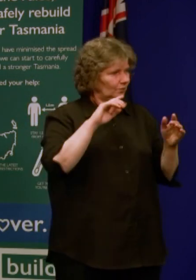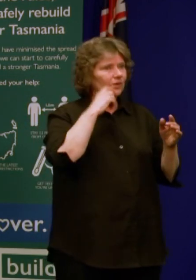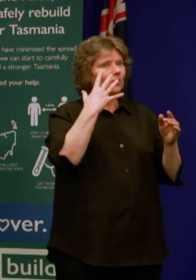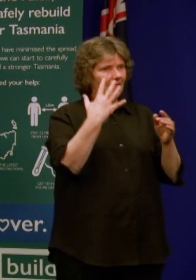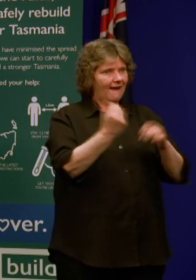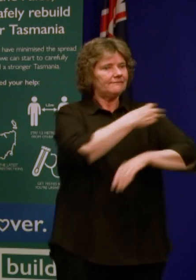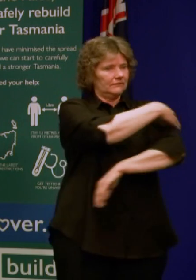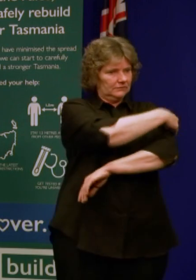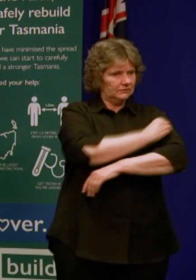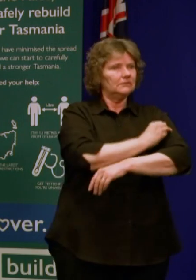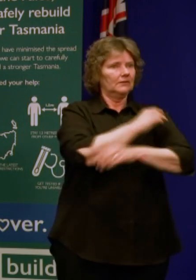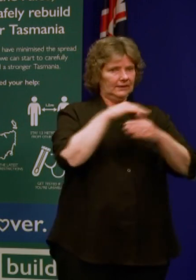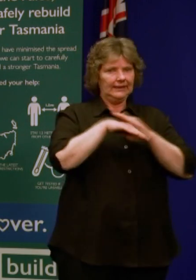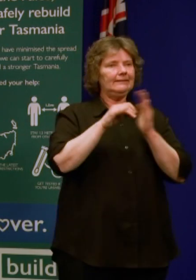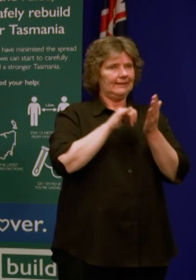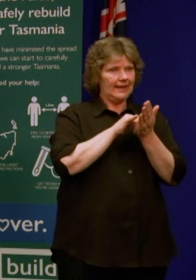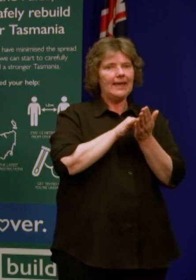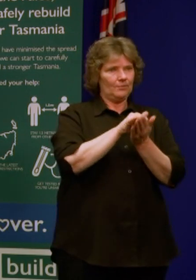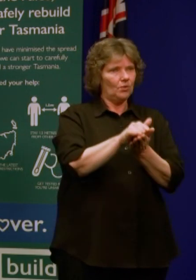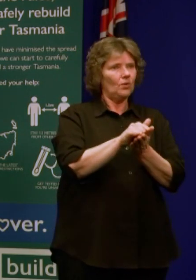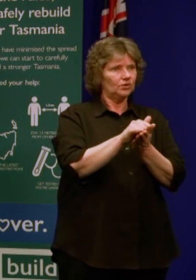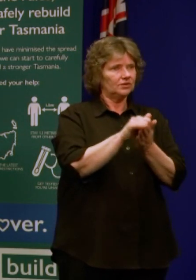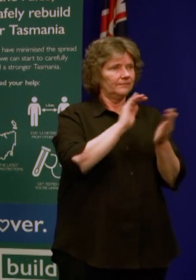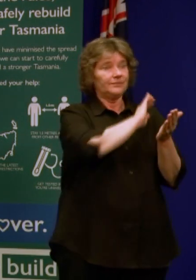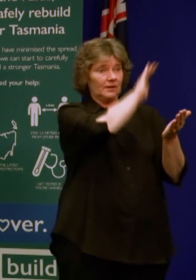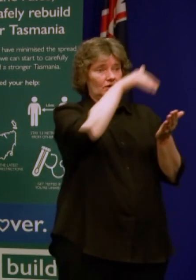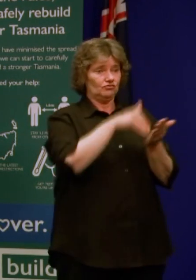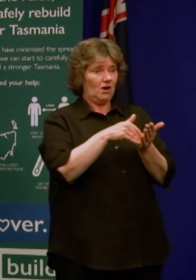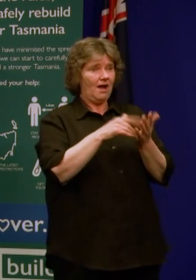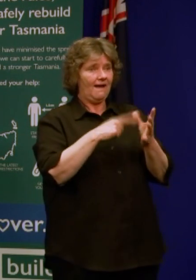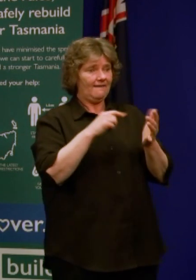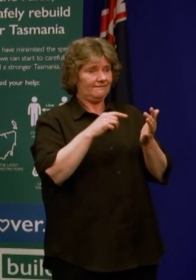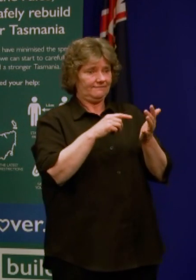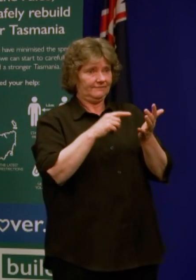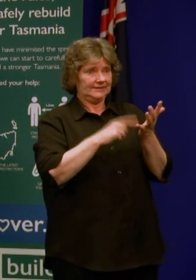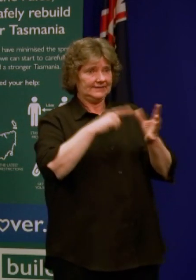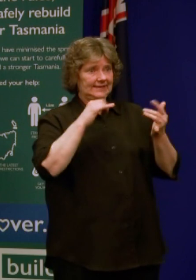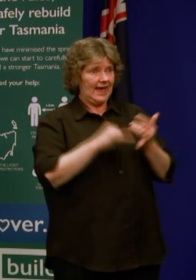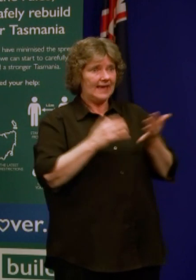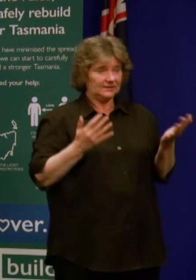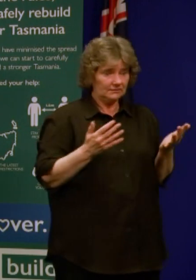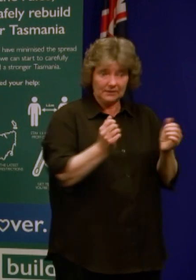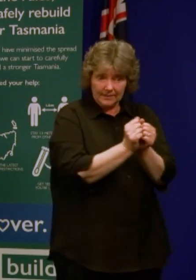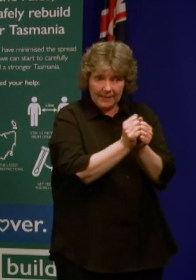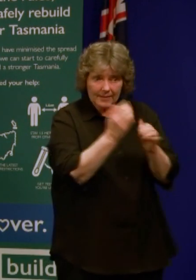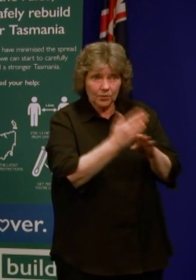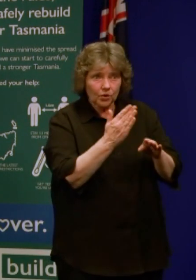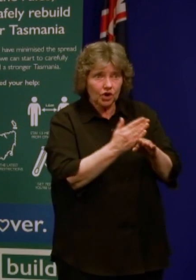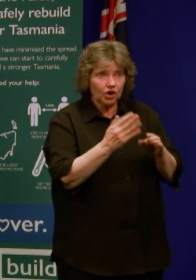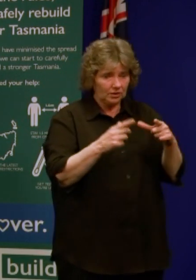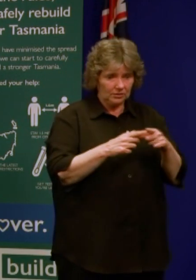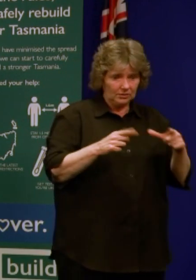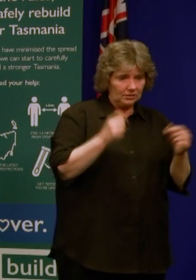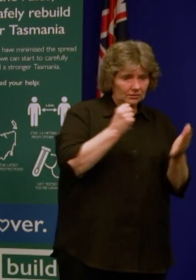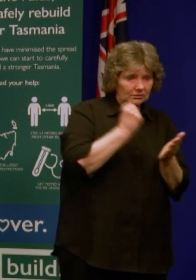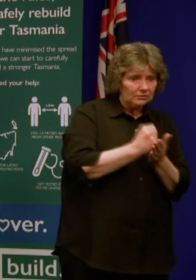to remind you unless you've got the right paperwork you won't be allowed into Tasmania. If those people arrive in Tasmania as they do at the moment they'll be